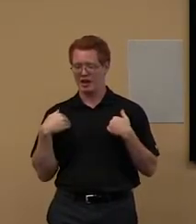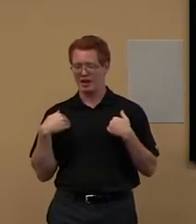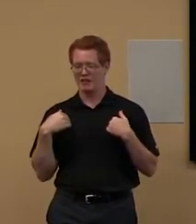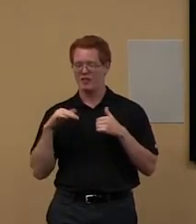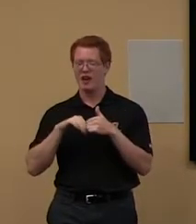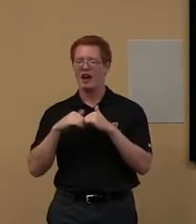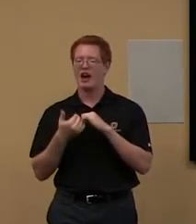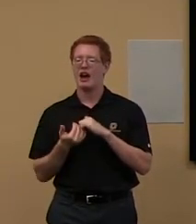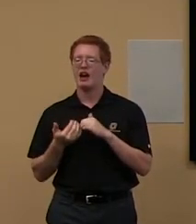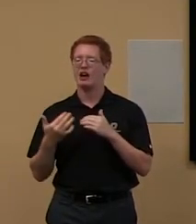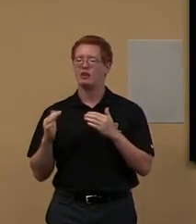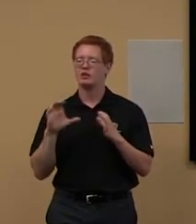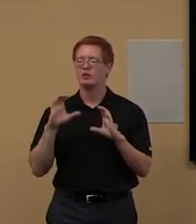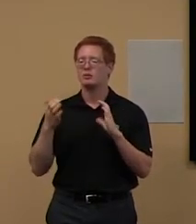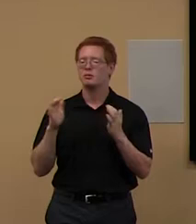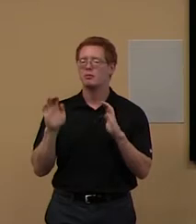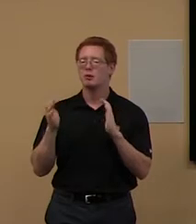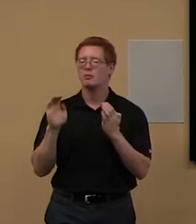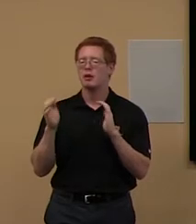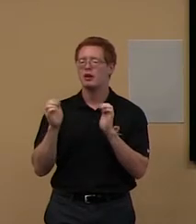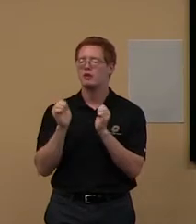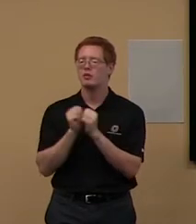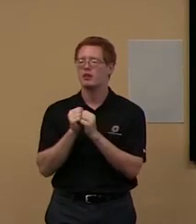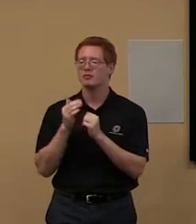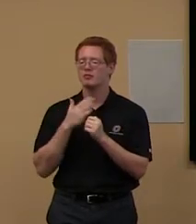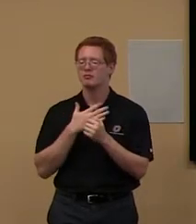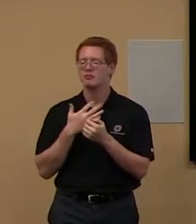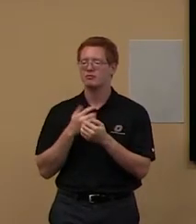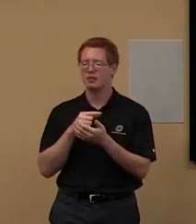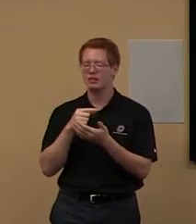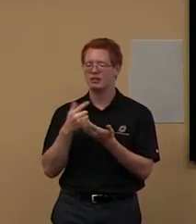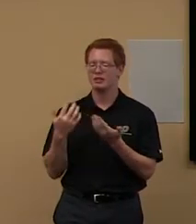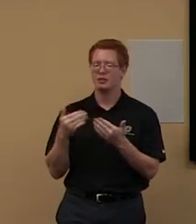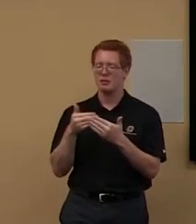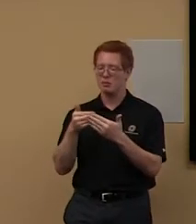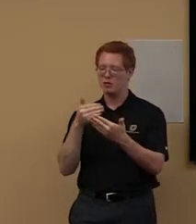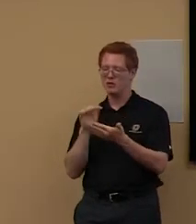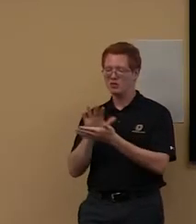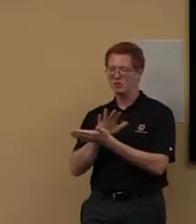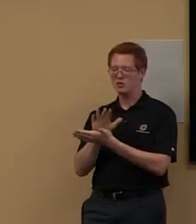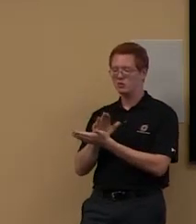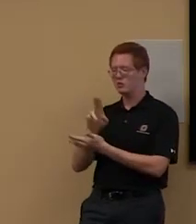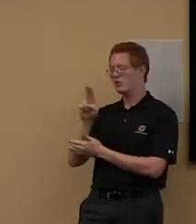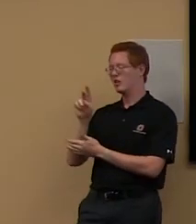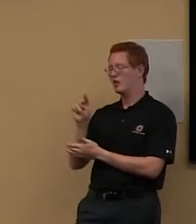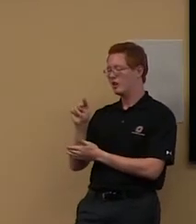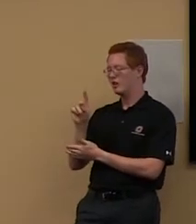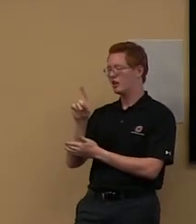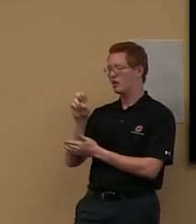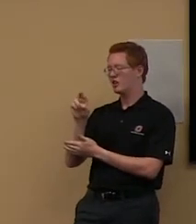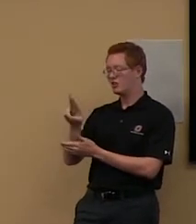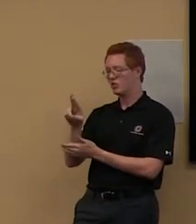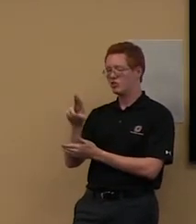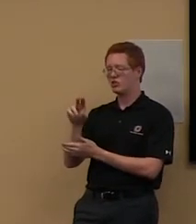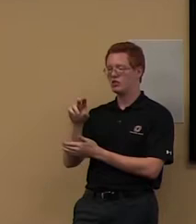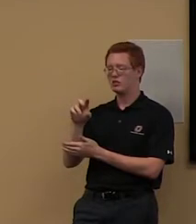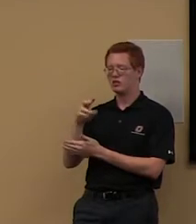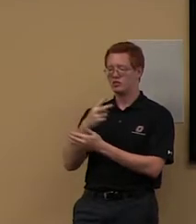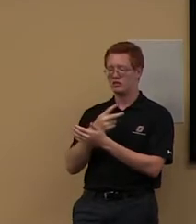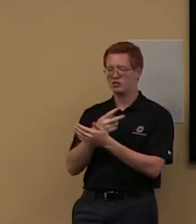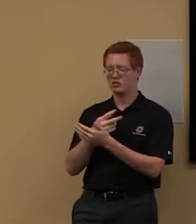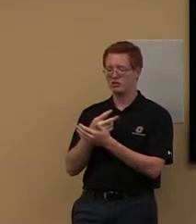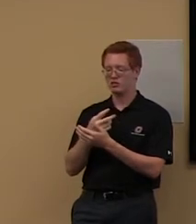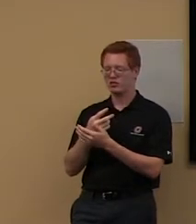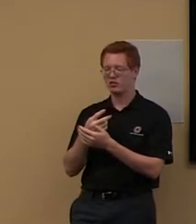undergrad if you weren't here for undergrad? Um, and, uh, how can I get my hands on all of this great stuff? these